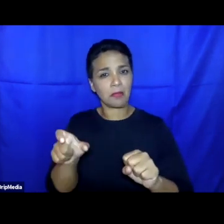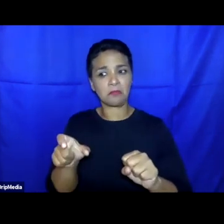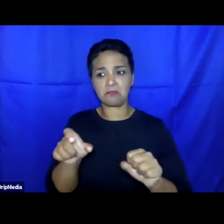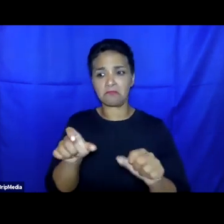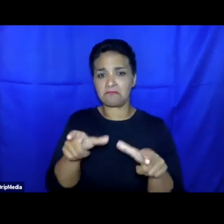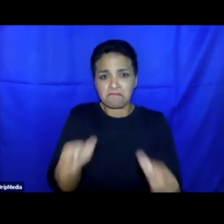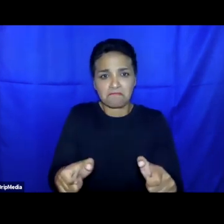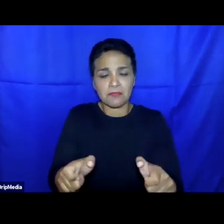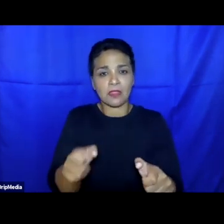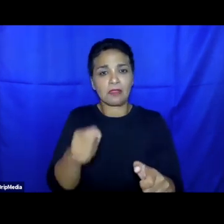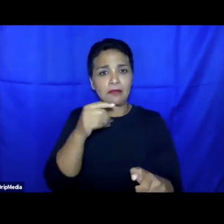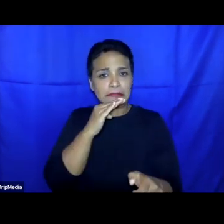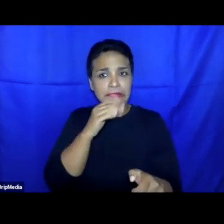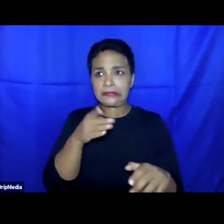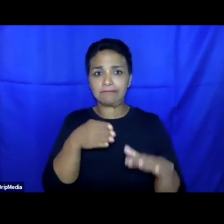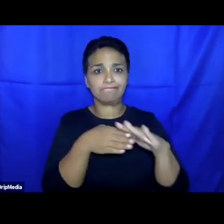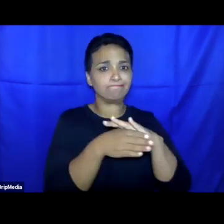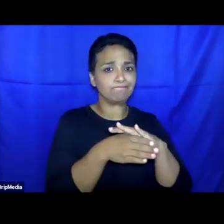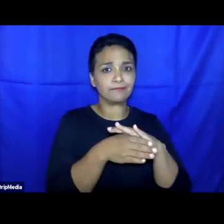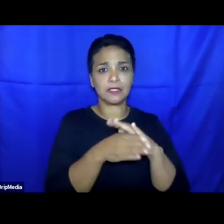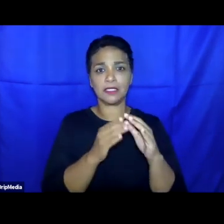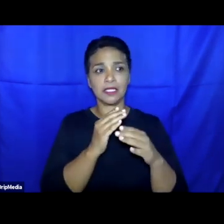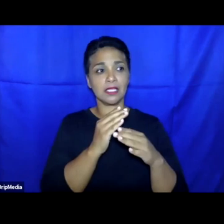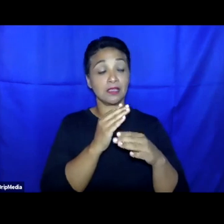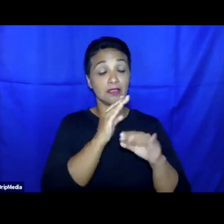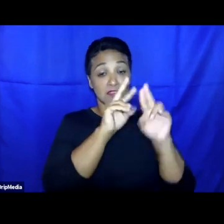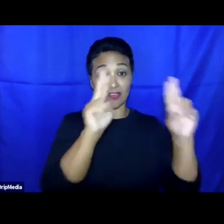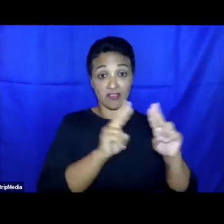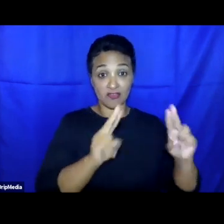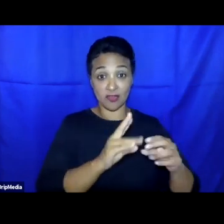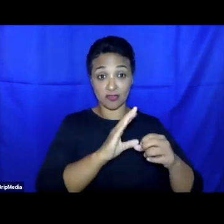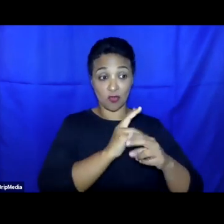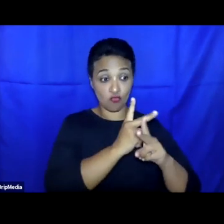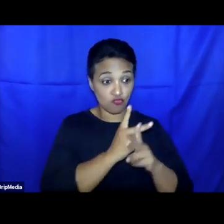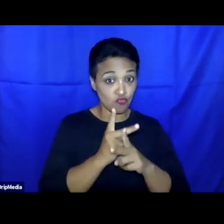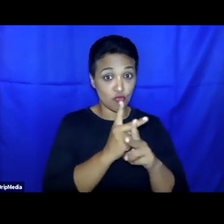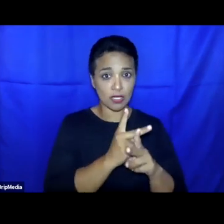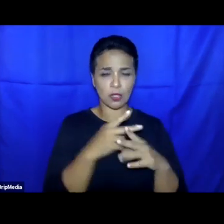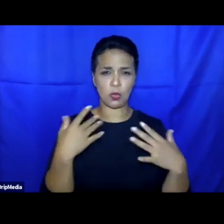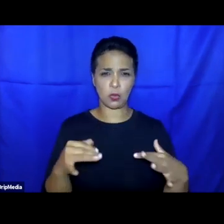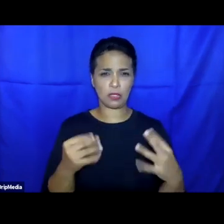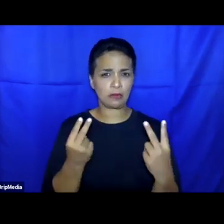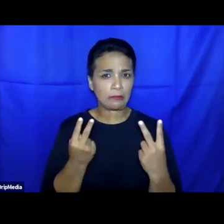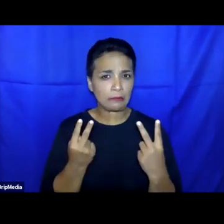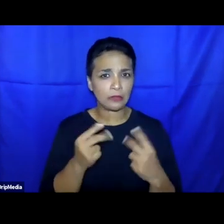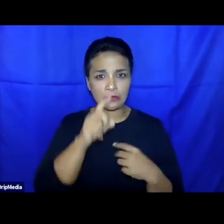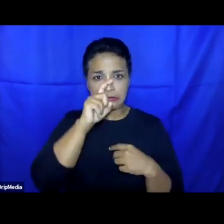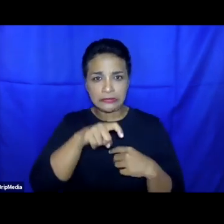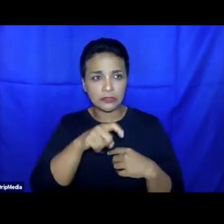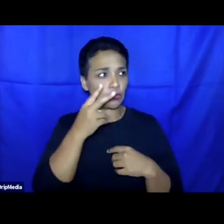access to international protection in these third states particularly crucial, with onward mobility options often extremely rare.